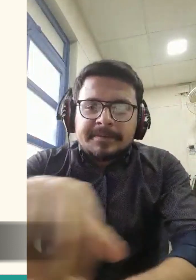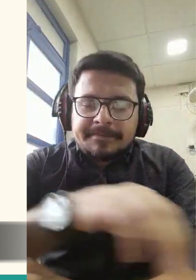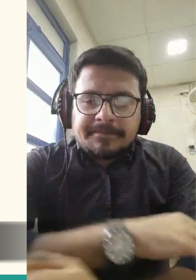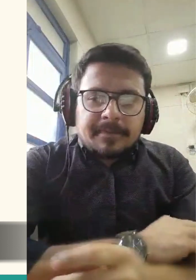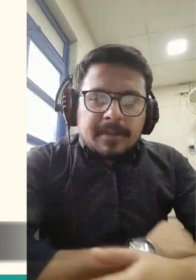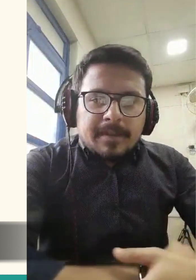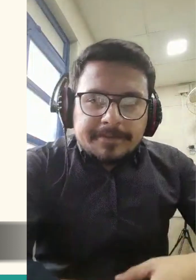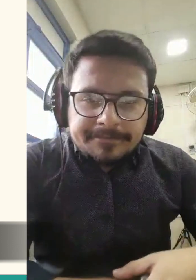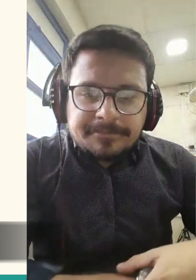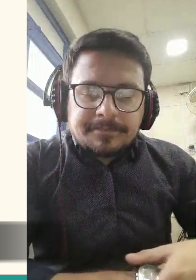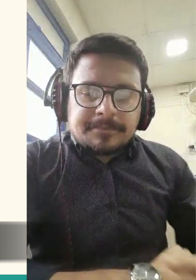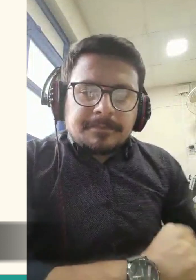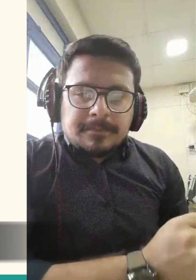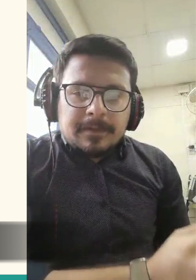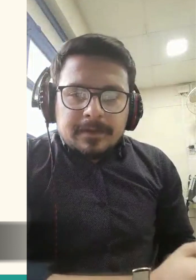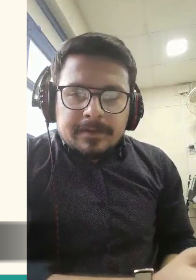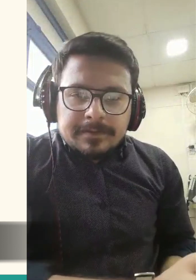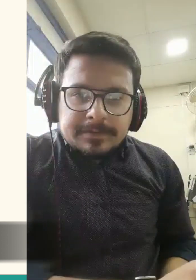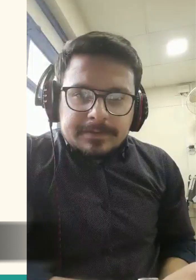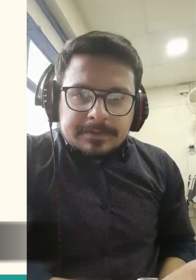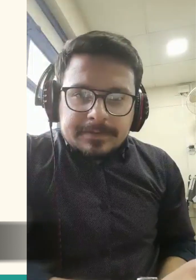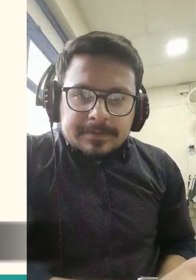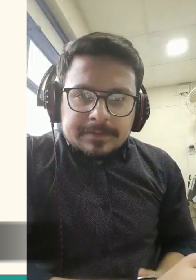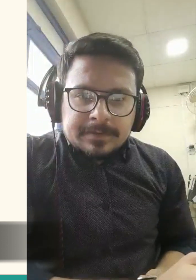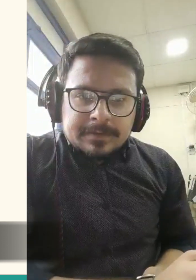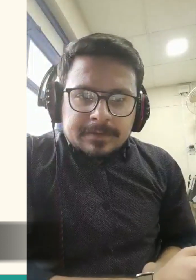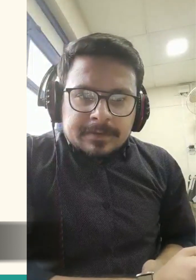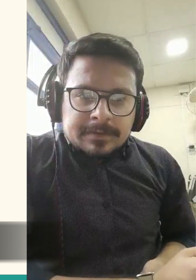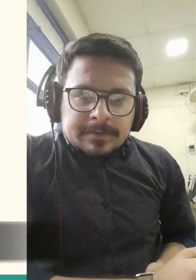Iblis agreed, and he promised the following.